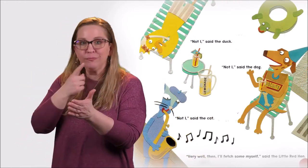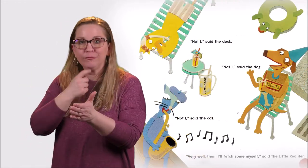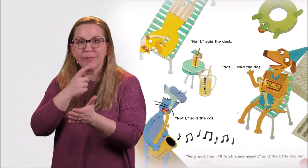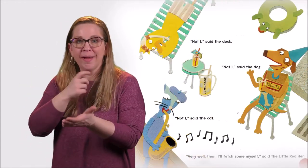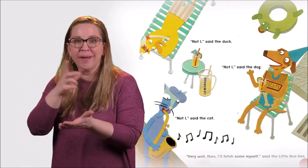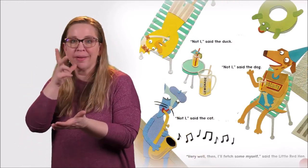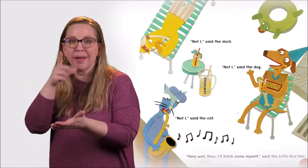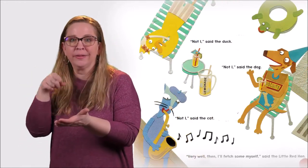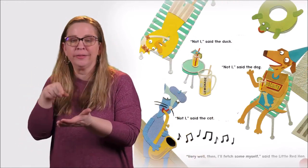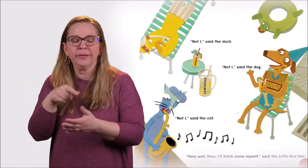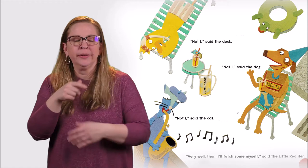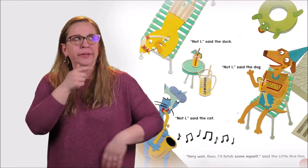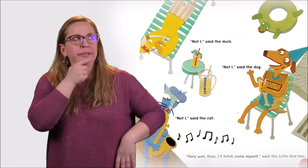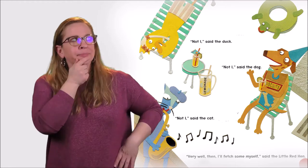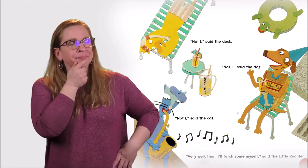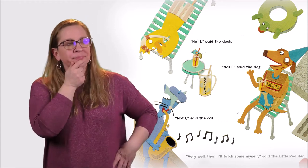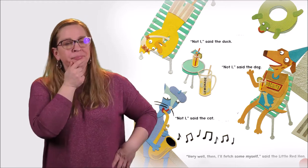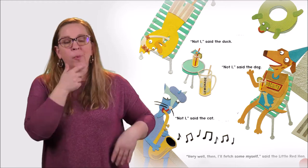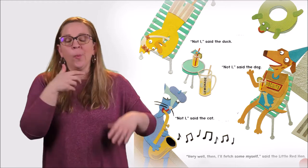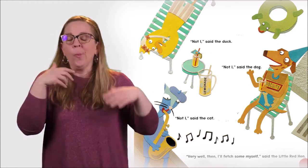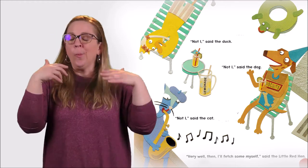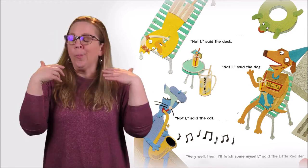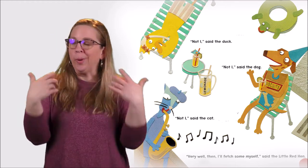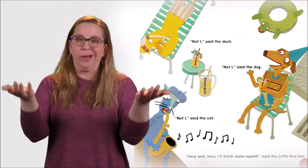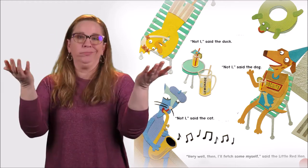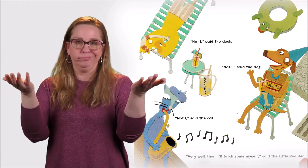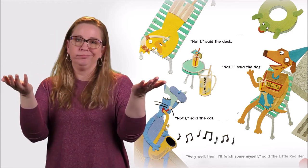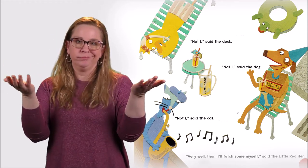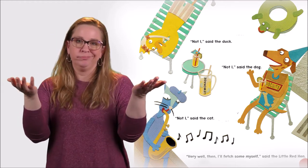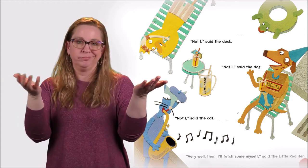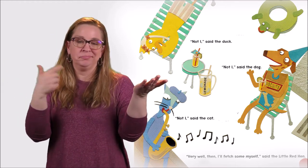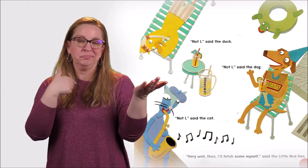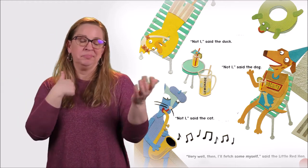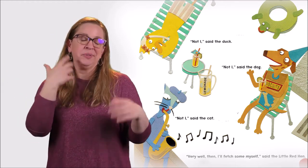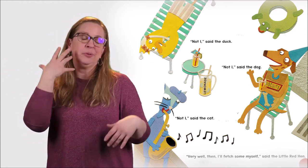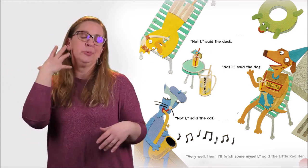Very well then, I'll fetch some myself, said the Little Red Hen.